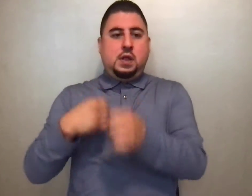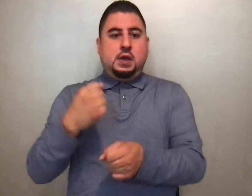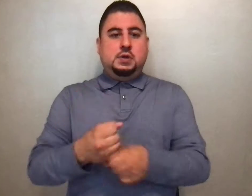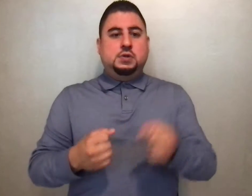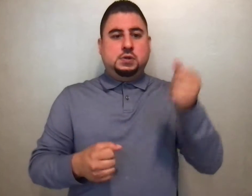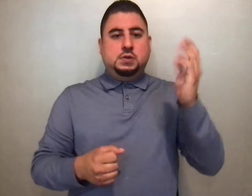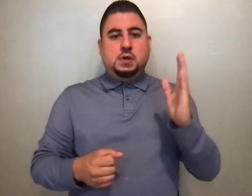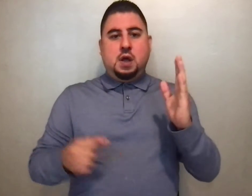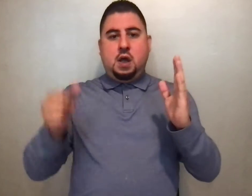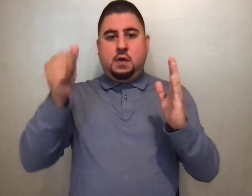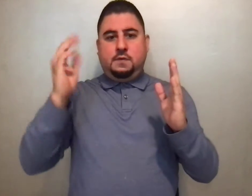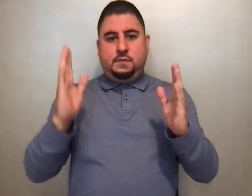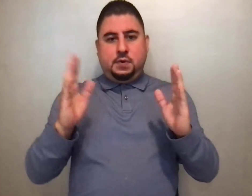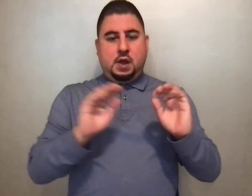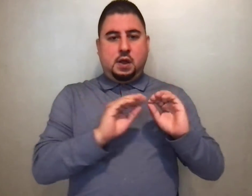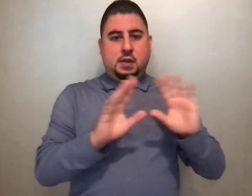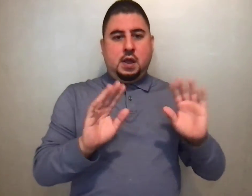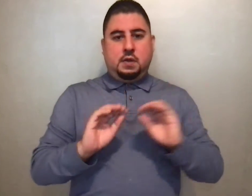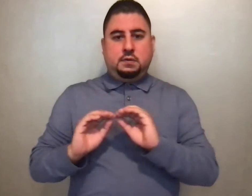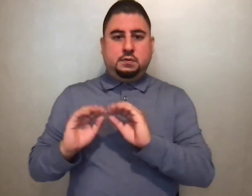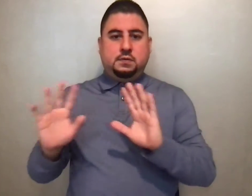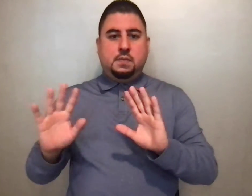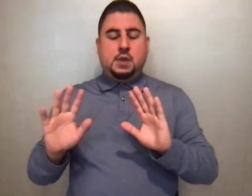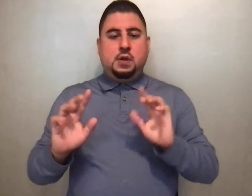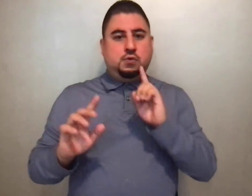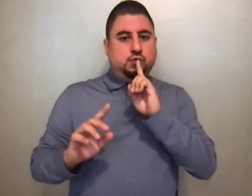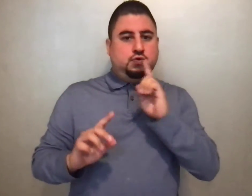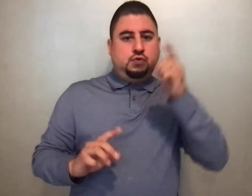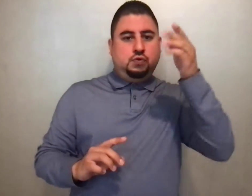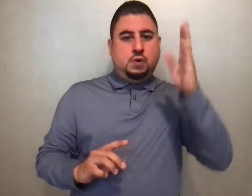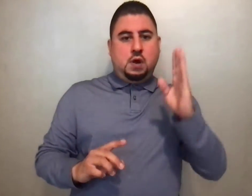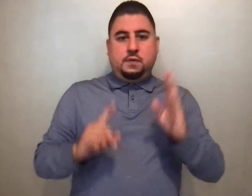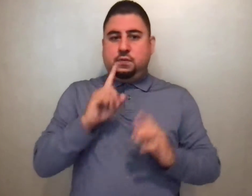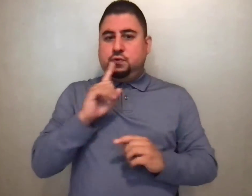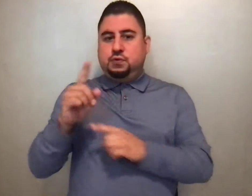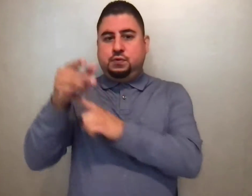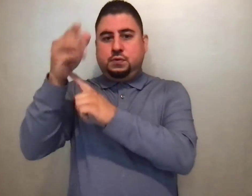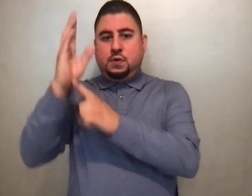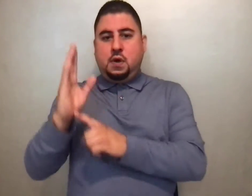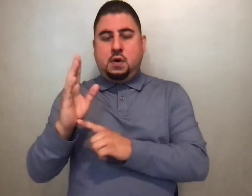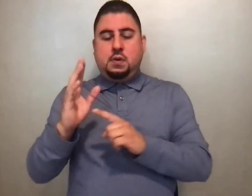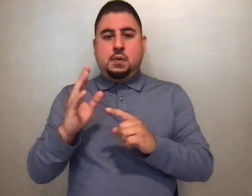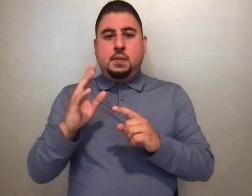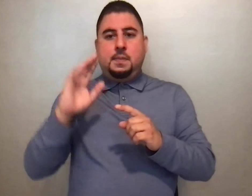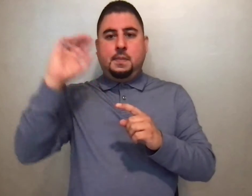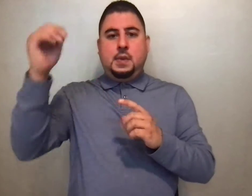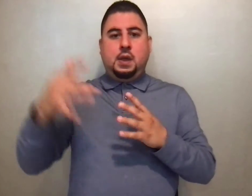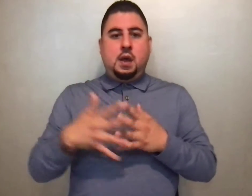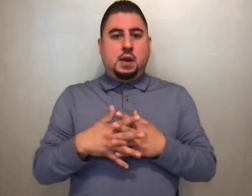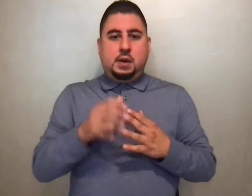ages. God from God, light from light, true God from true God, begotten, not made,